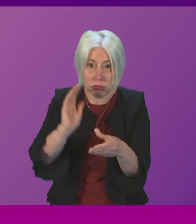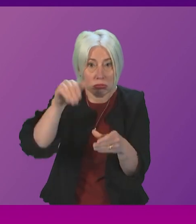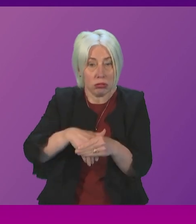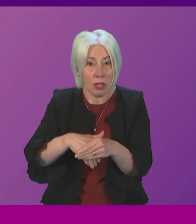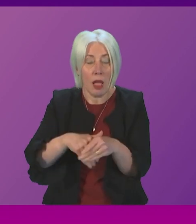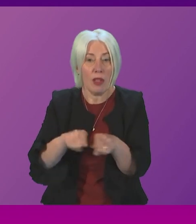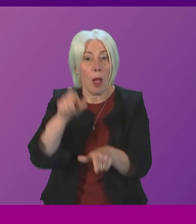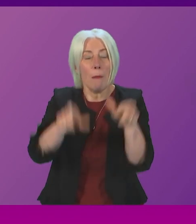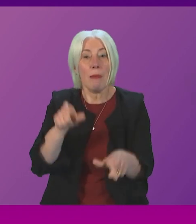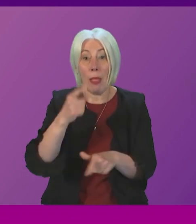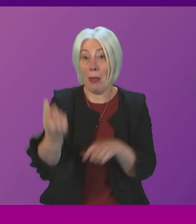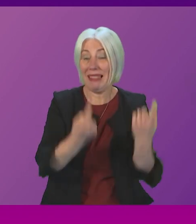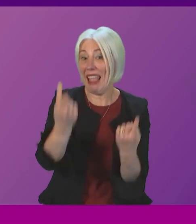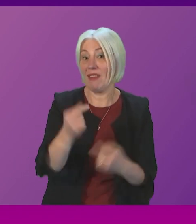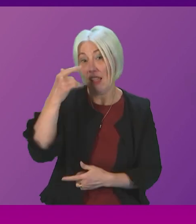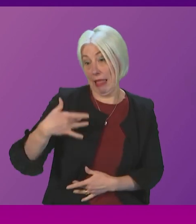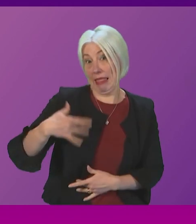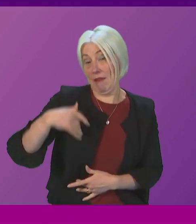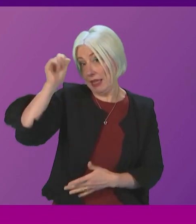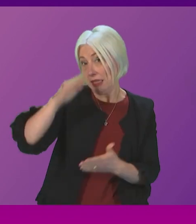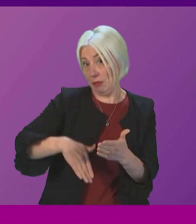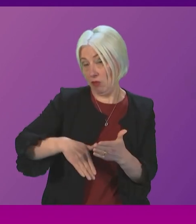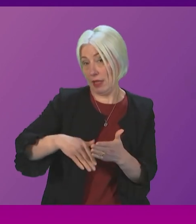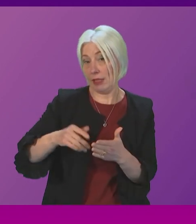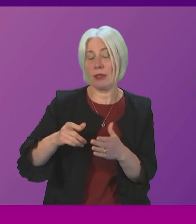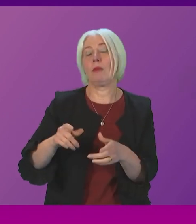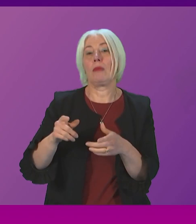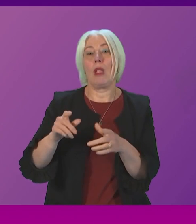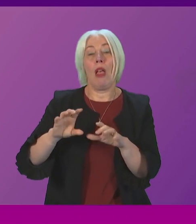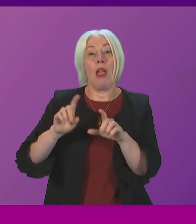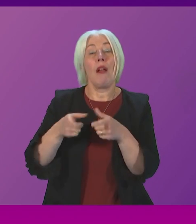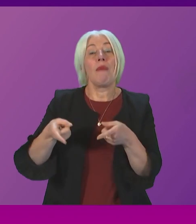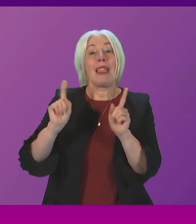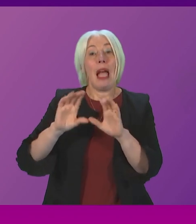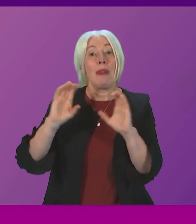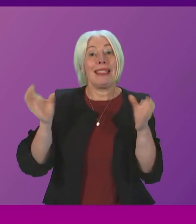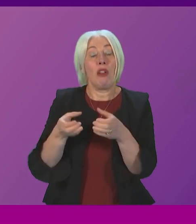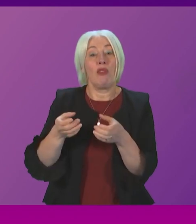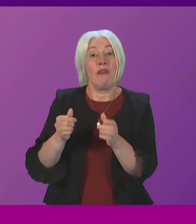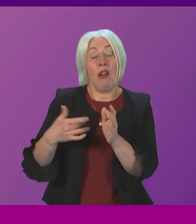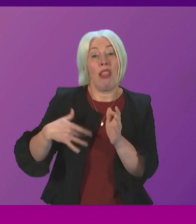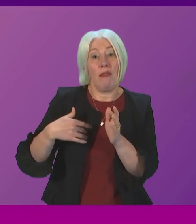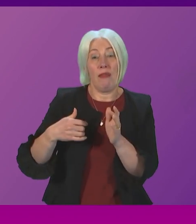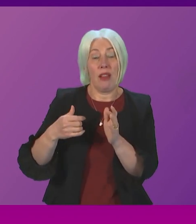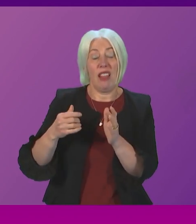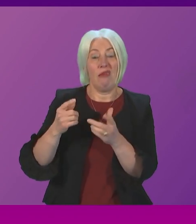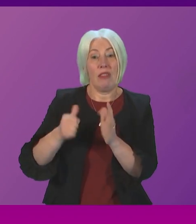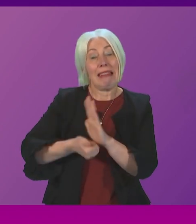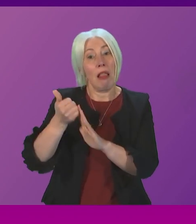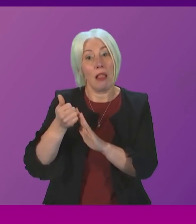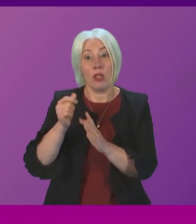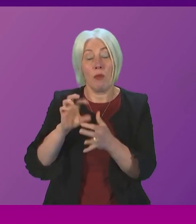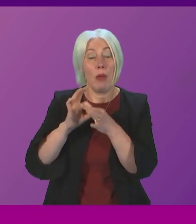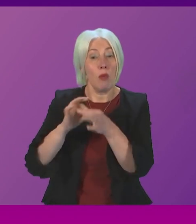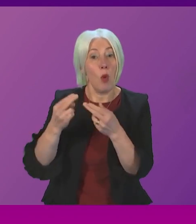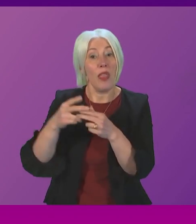those with direct lived experience as the cabinet secretary for education and skills we would of course be happy to arrange to meet with Karen Adam to